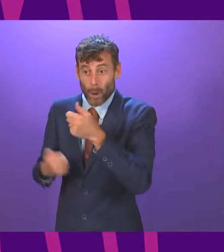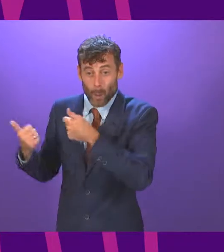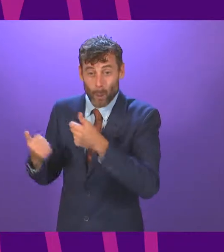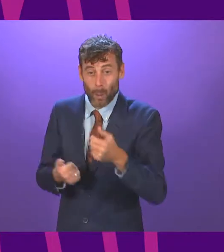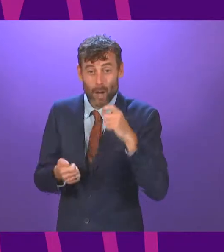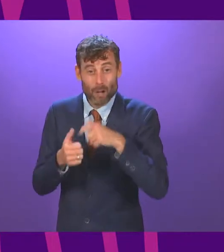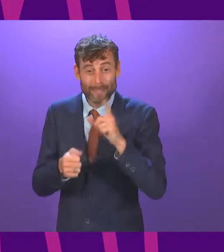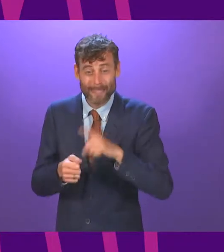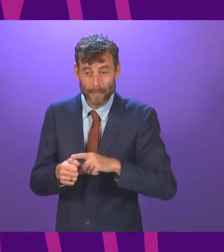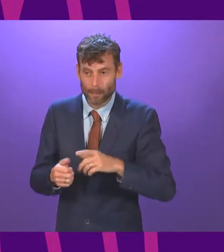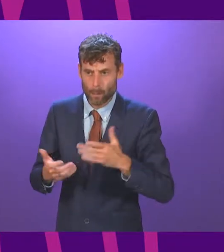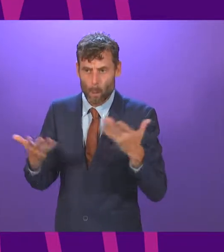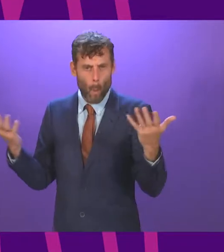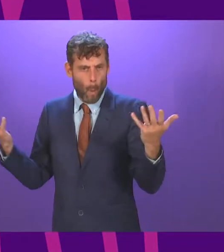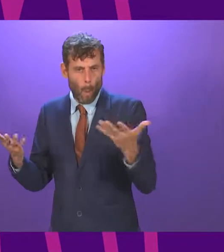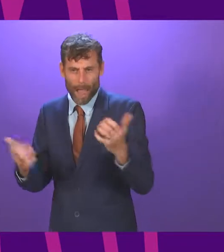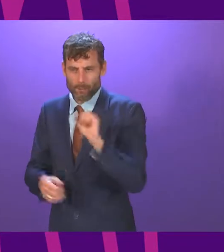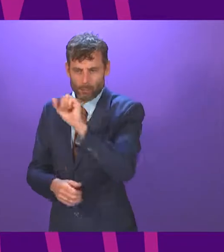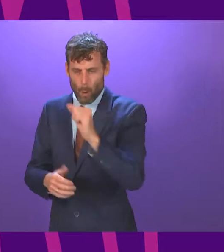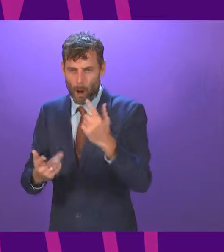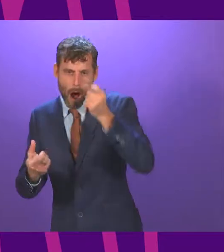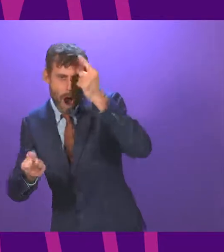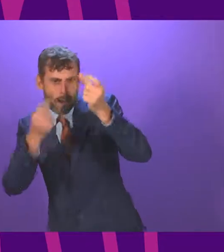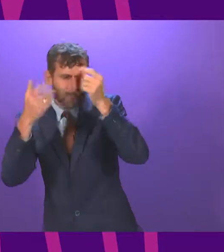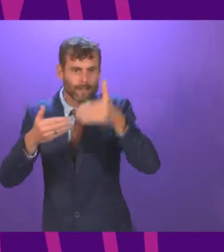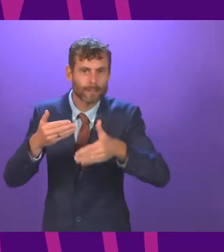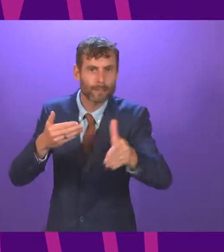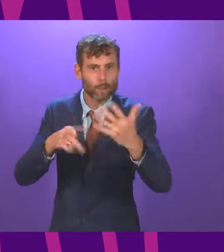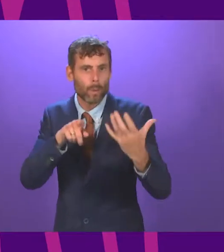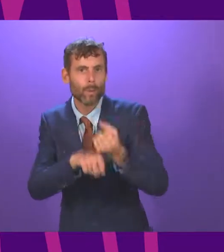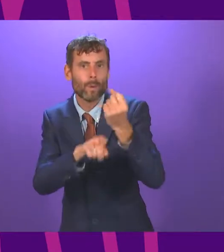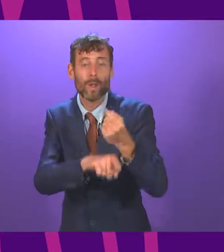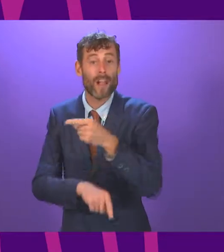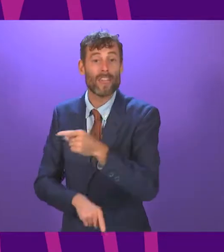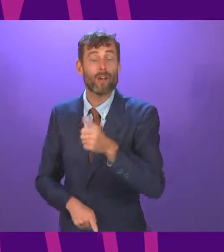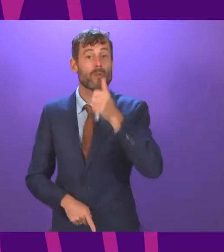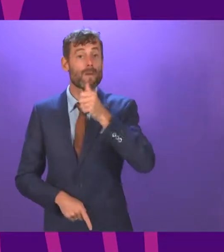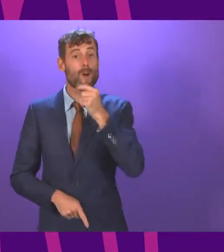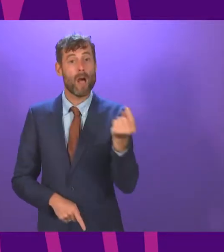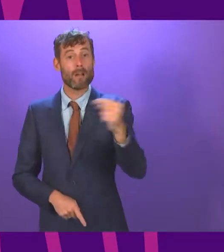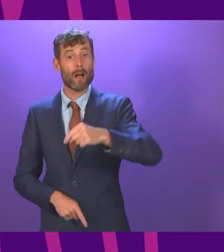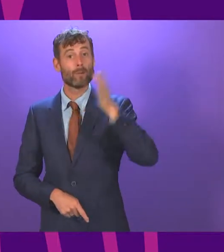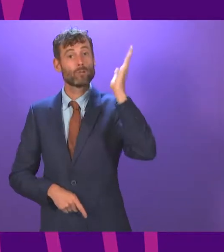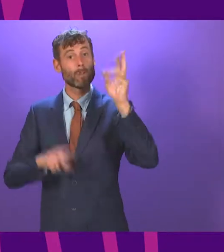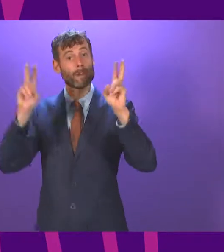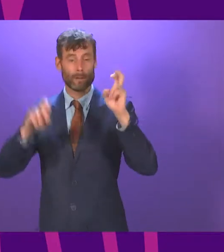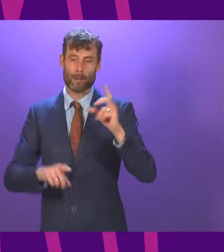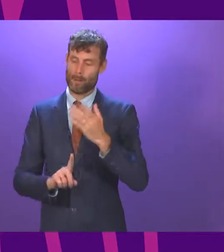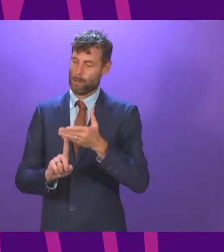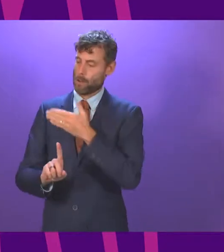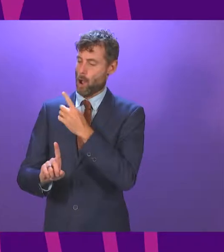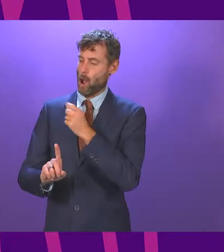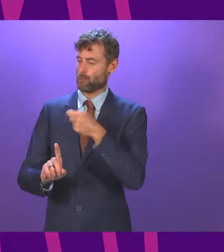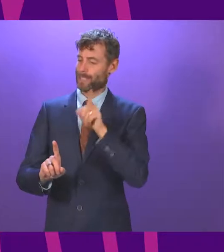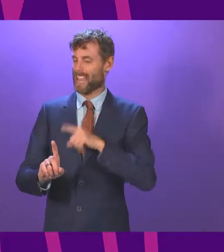they've made of this country, they would rather pretend everything is great and hope if they say it enough people will believe them. But everything